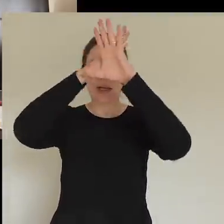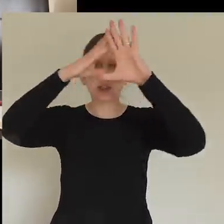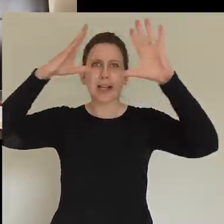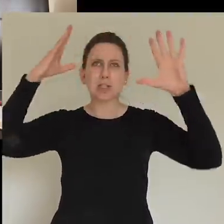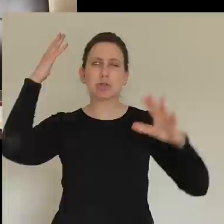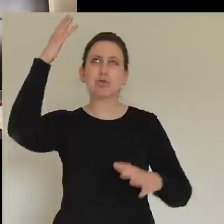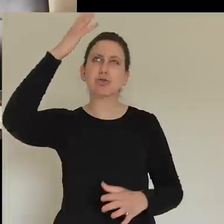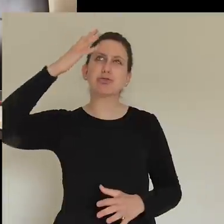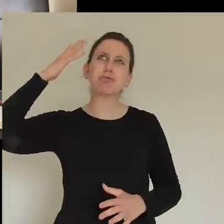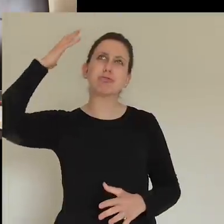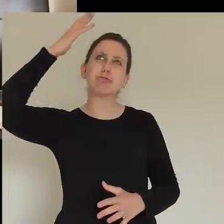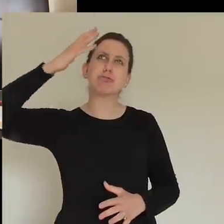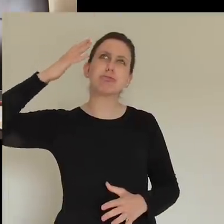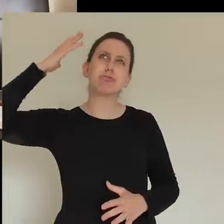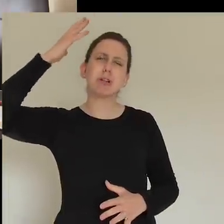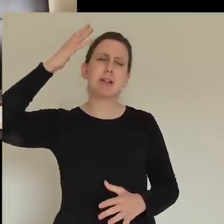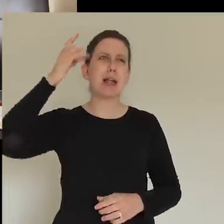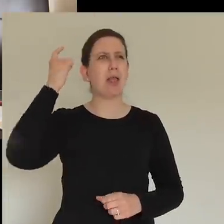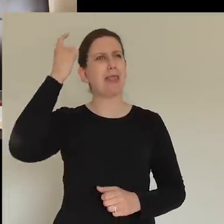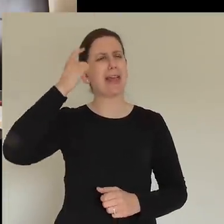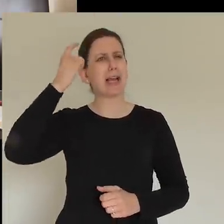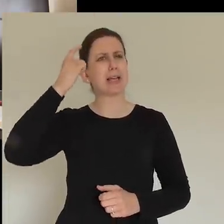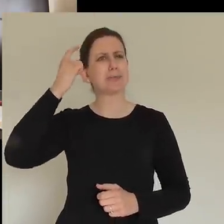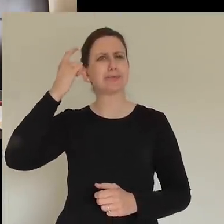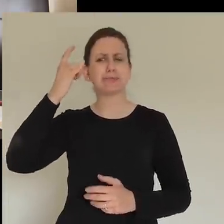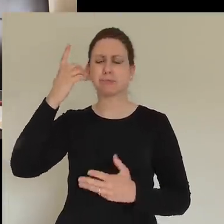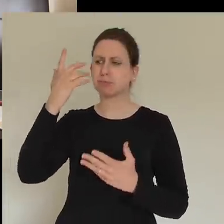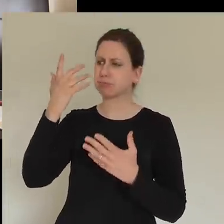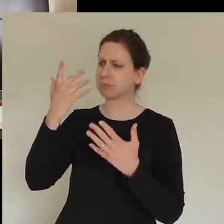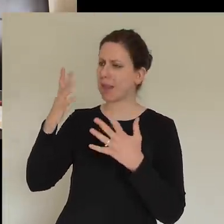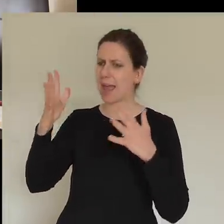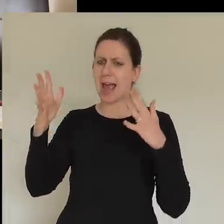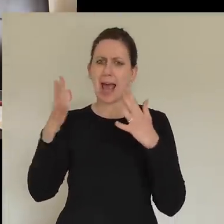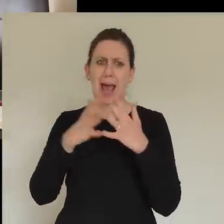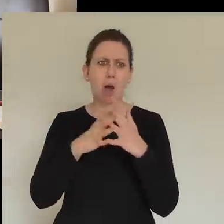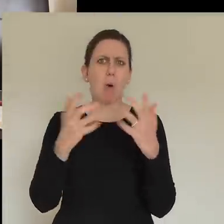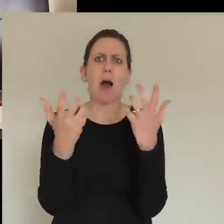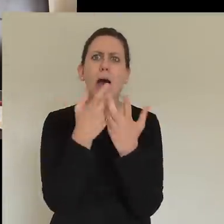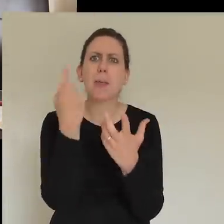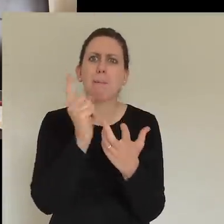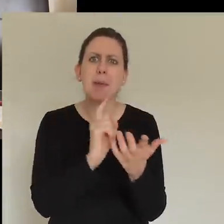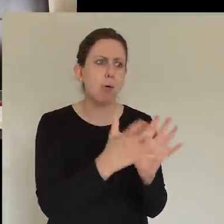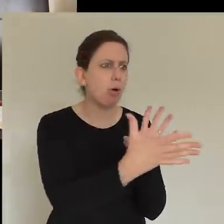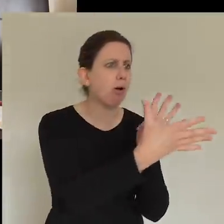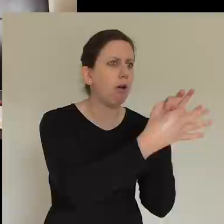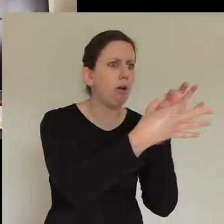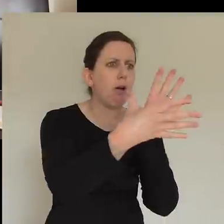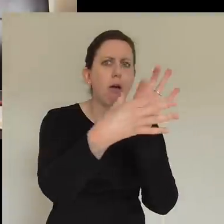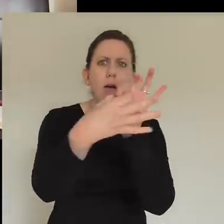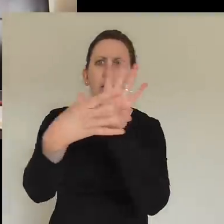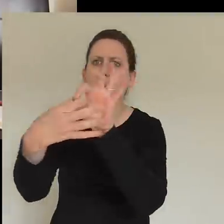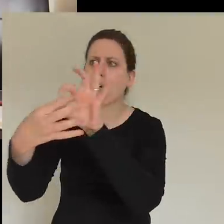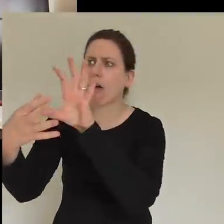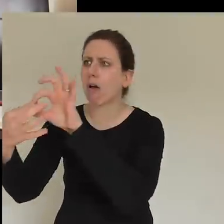what new ways could we try to reach other people? This is right up your street, isn't it, Carver?